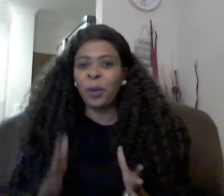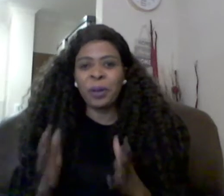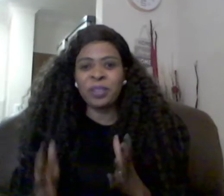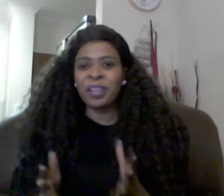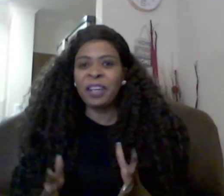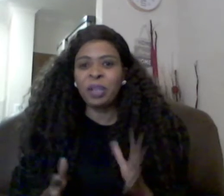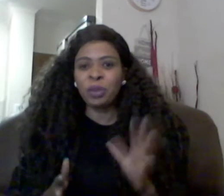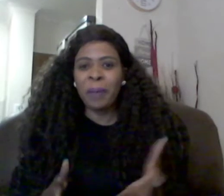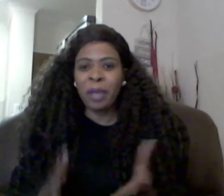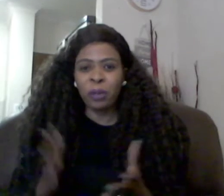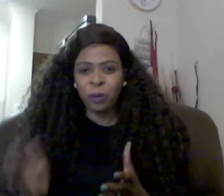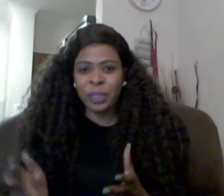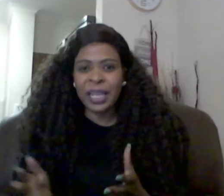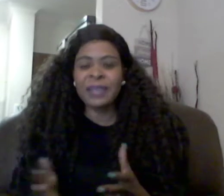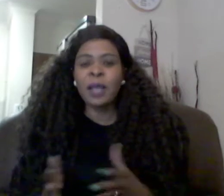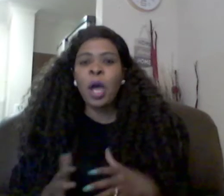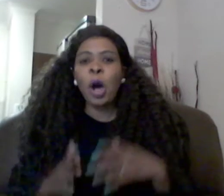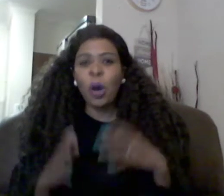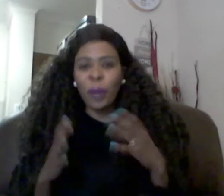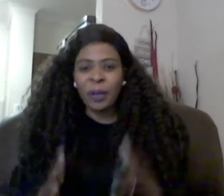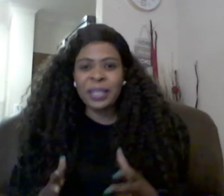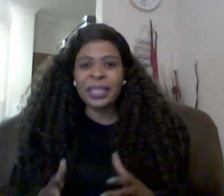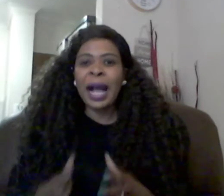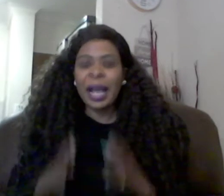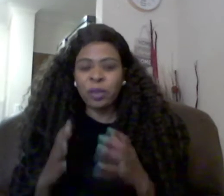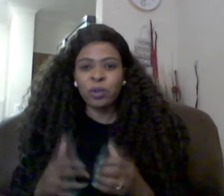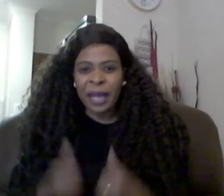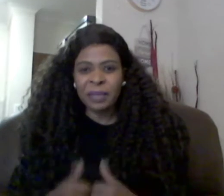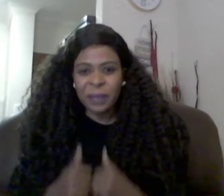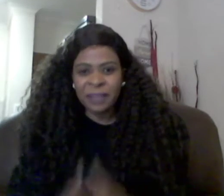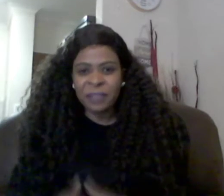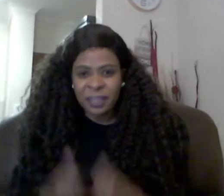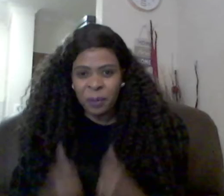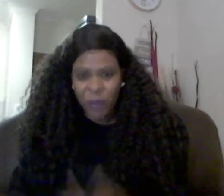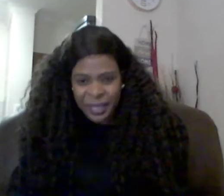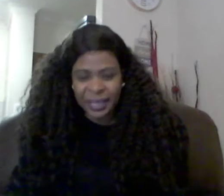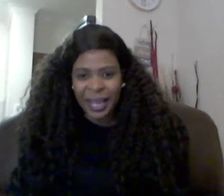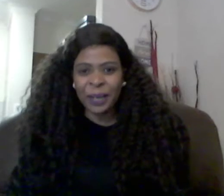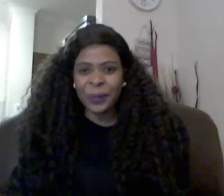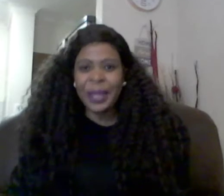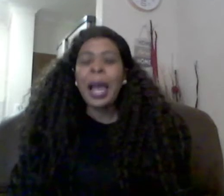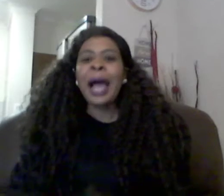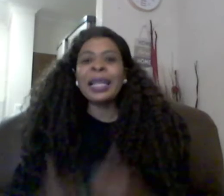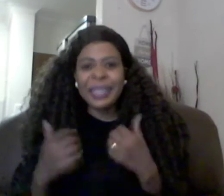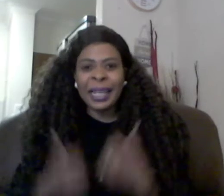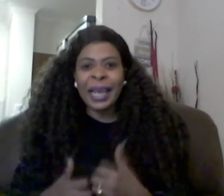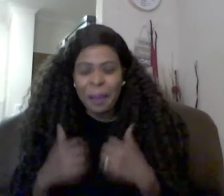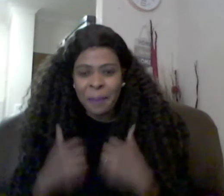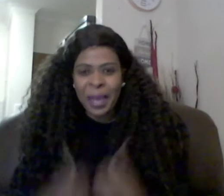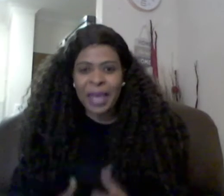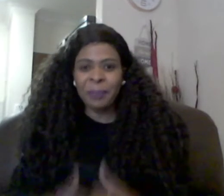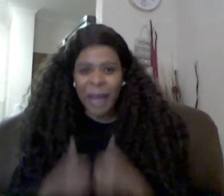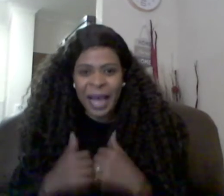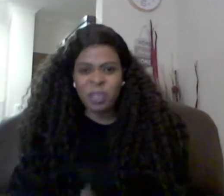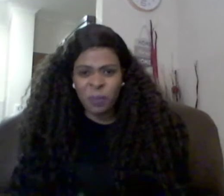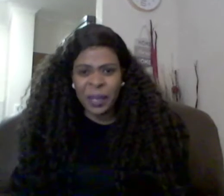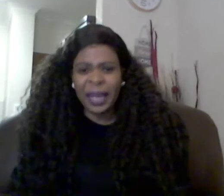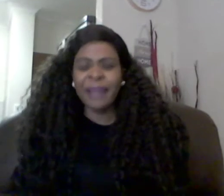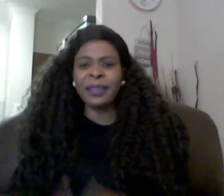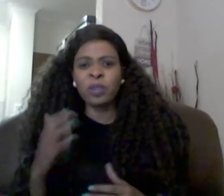when i was traveling during my youthful days or when i was young i used to ask myself the same question hallelujah until i met my husband i think it's